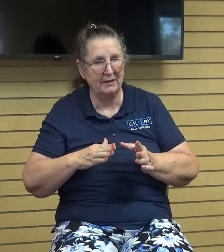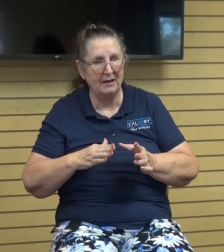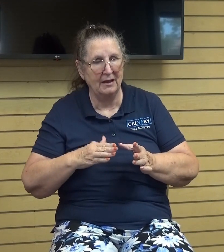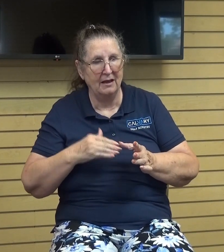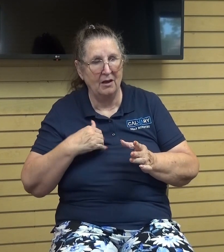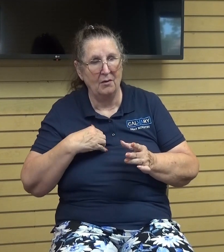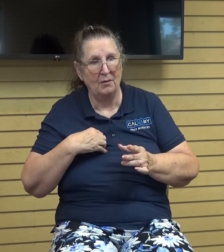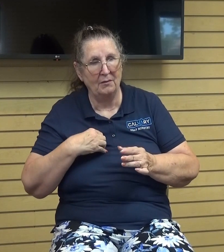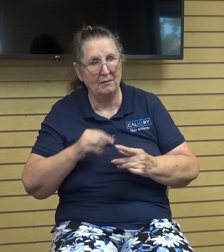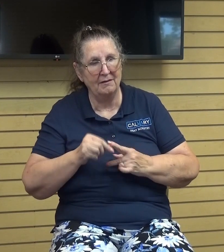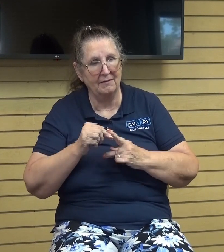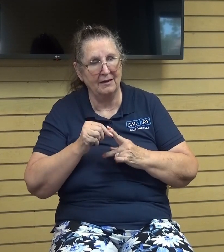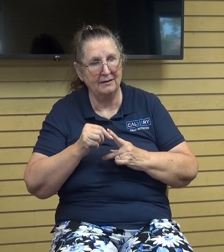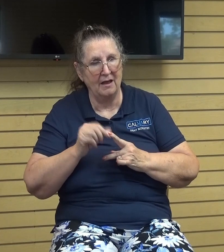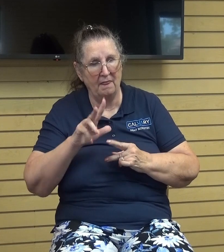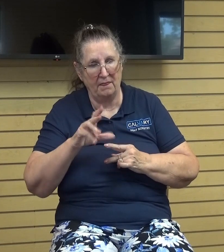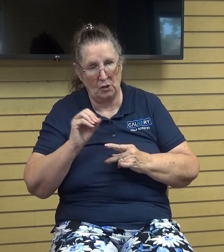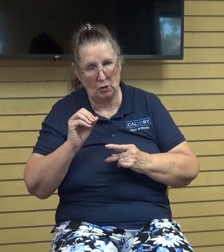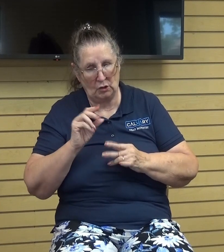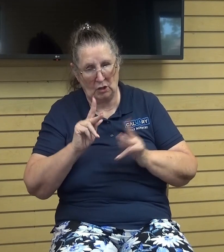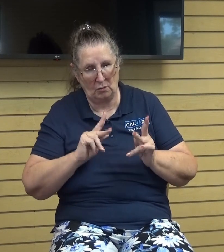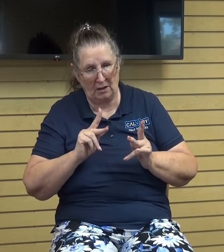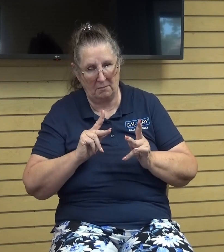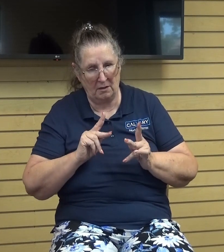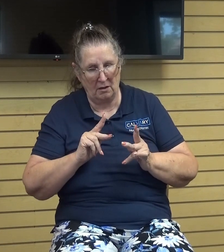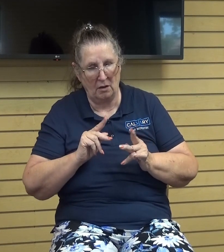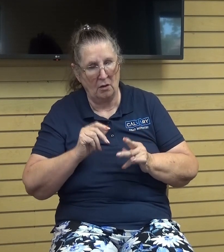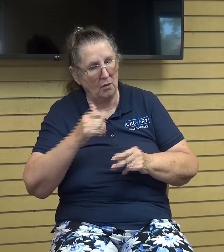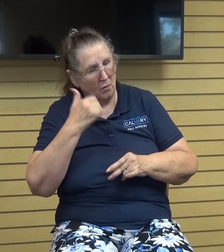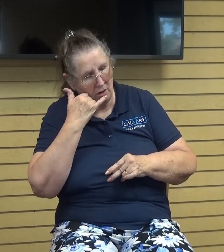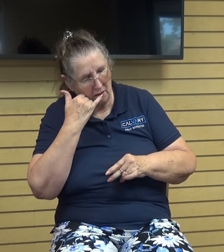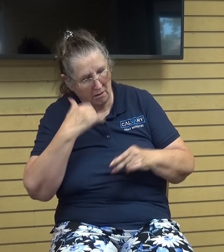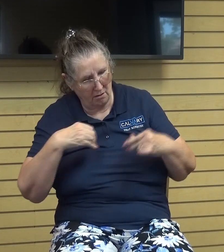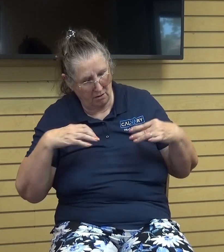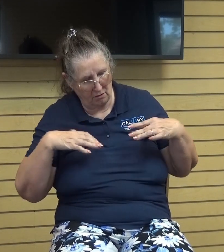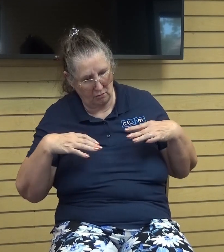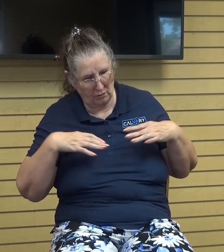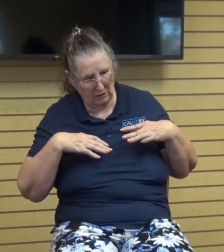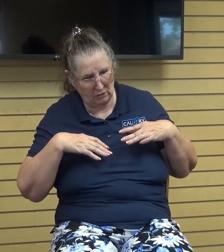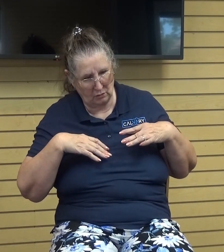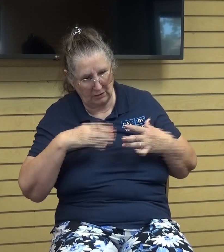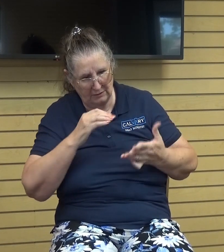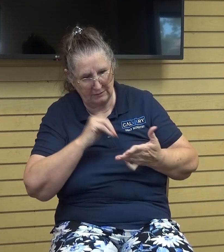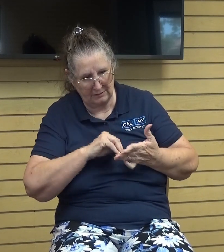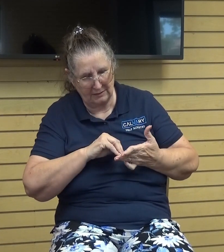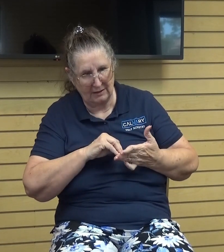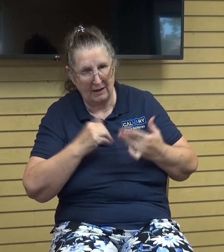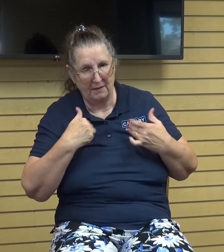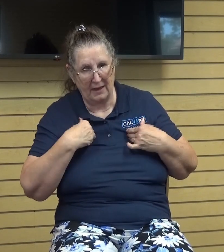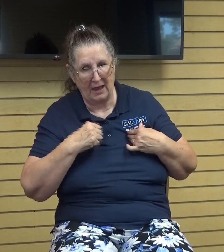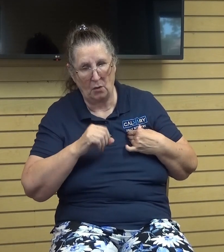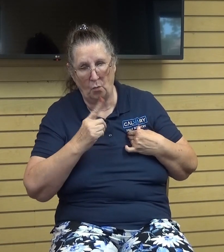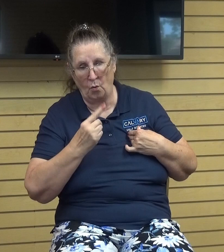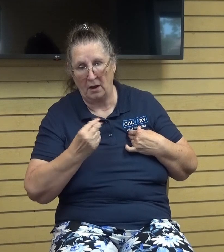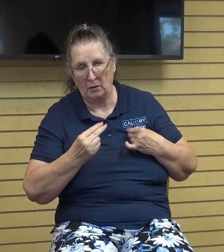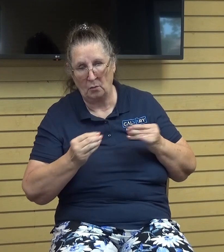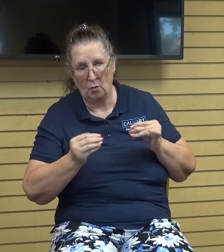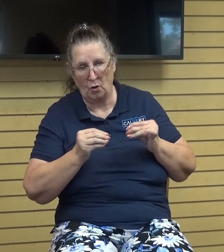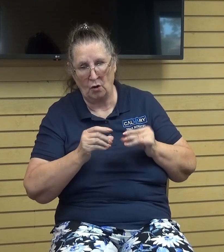find out we only have 30 people so we call the retreat center and um they just so happen to have another group that needs to come up that'll